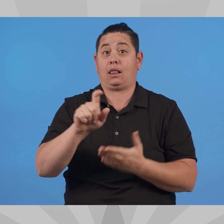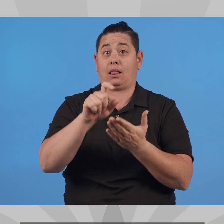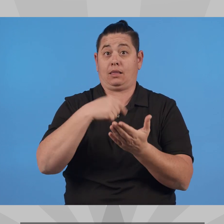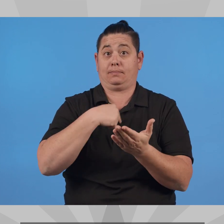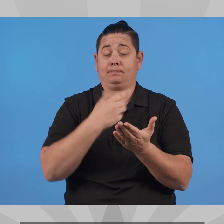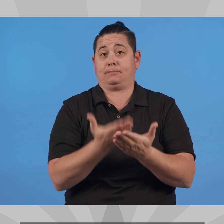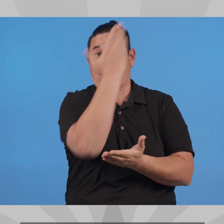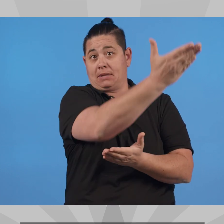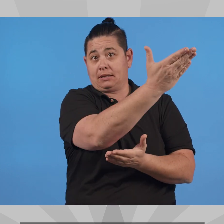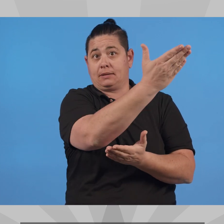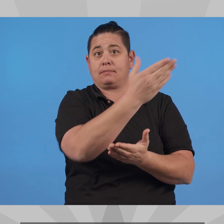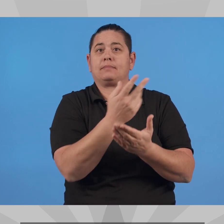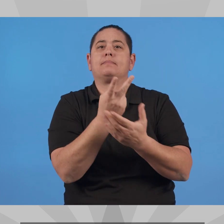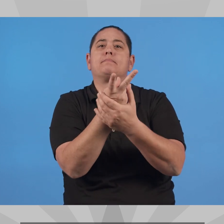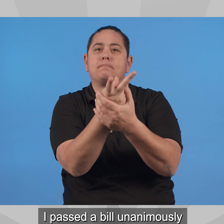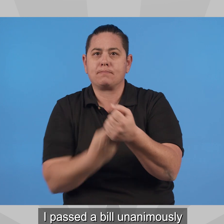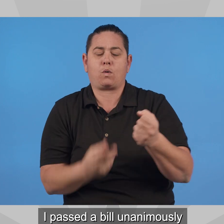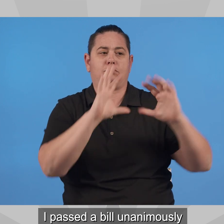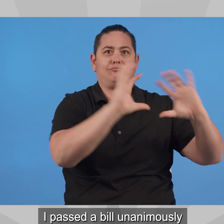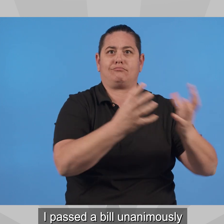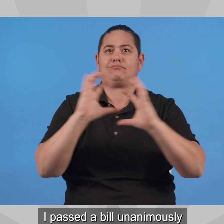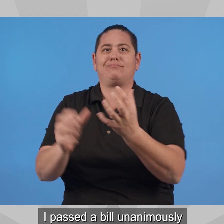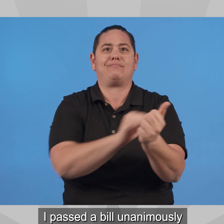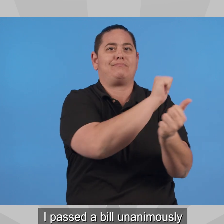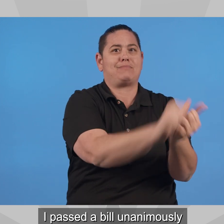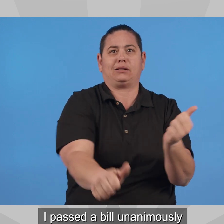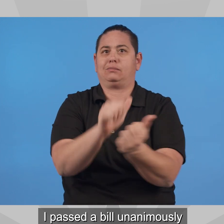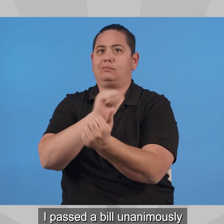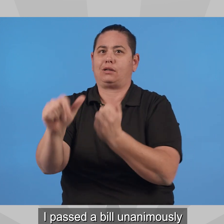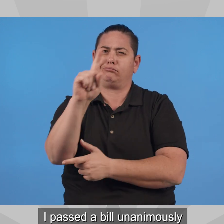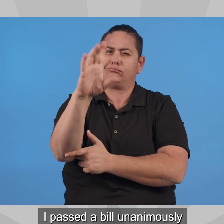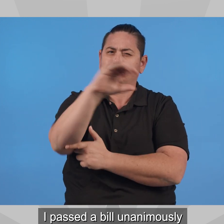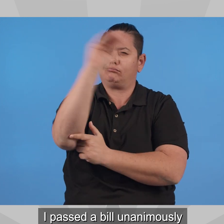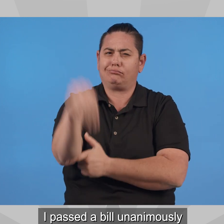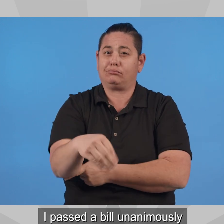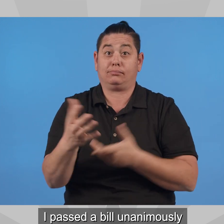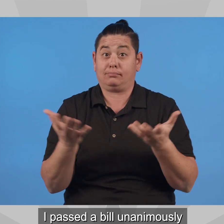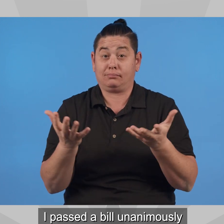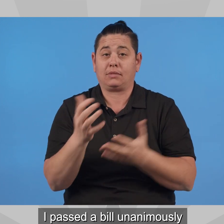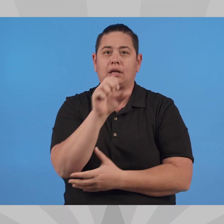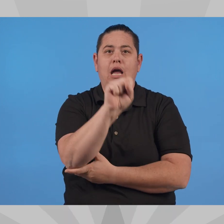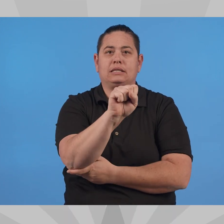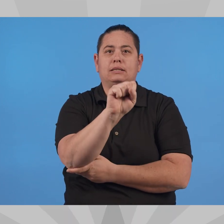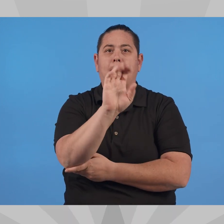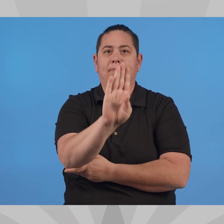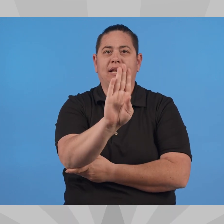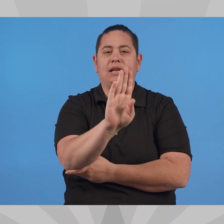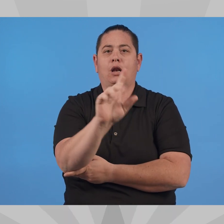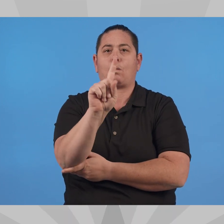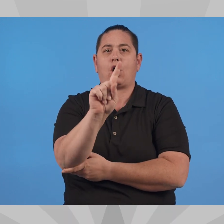With the support of my colleagues, I passed a bill unanimously in both chambers. SB